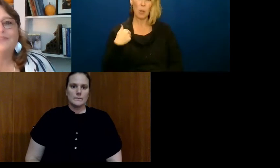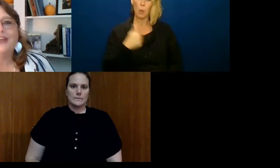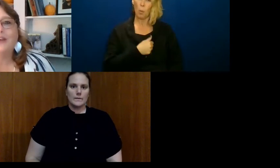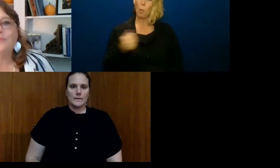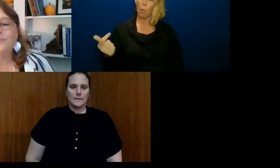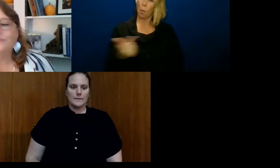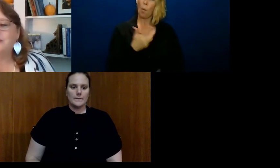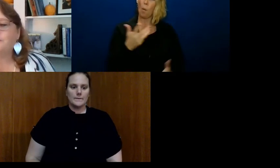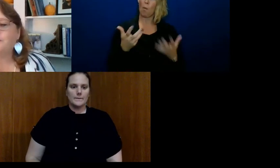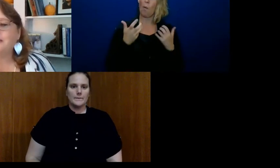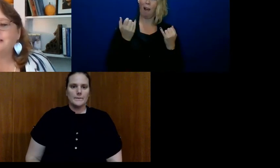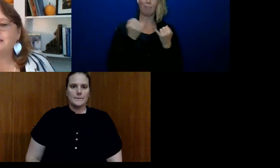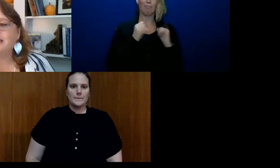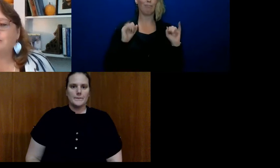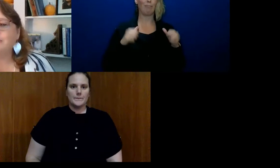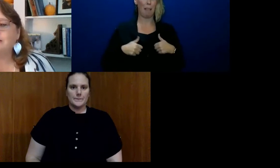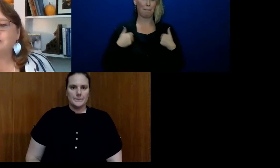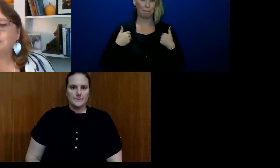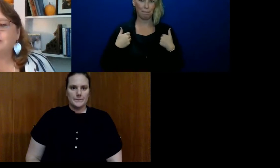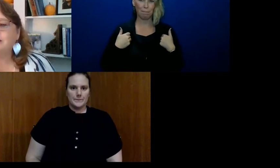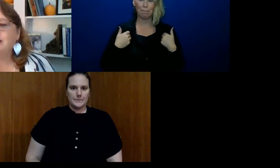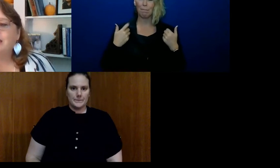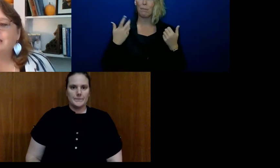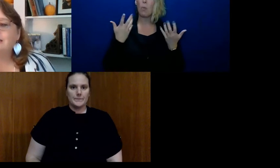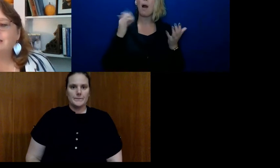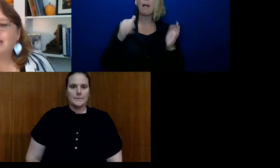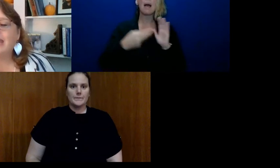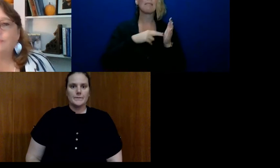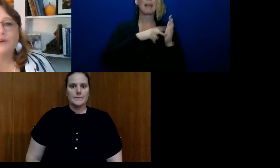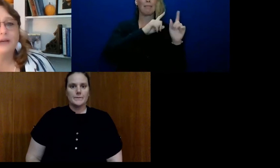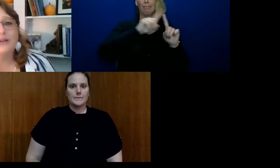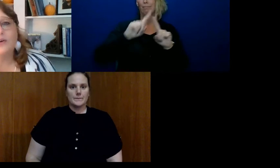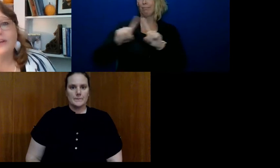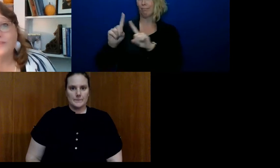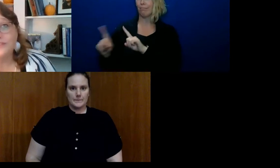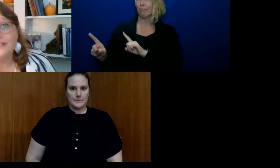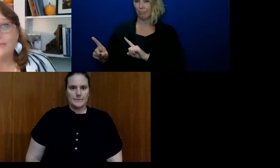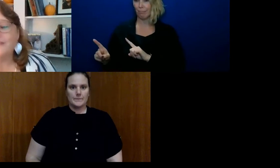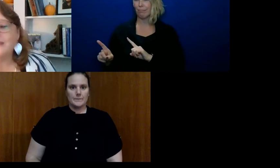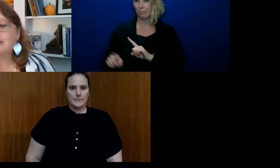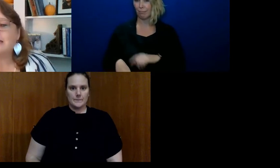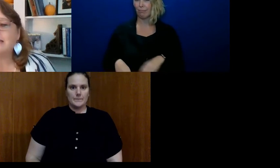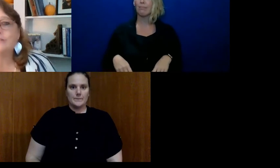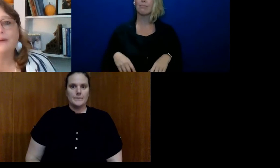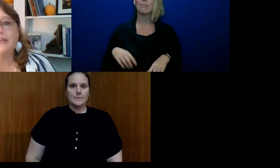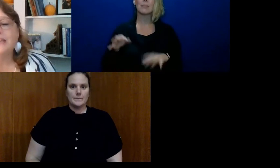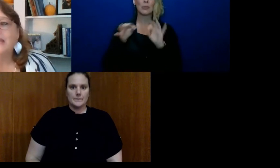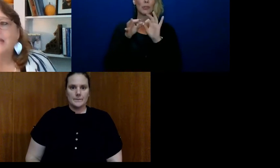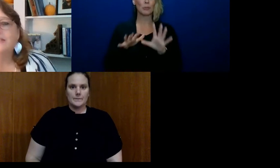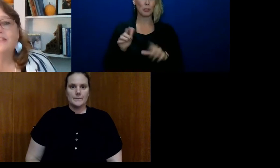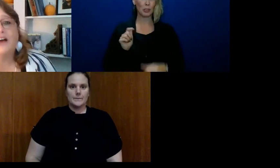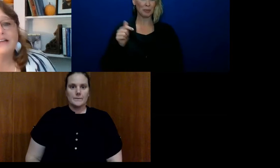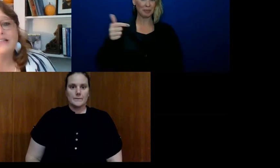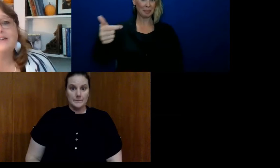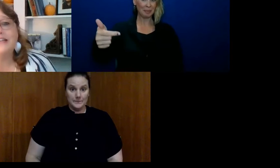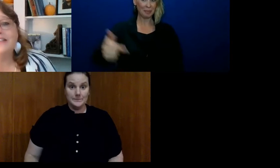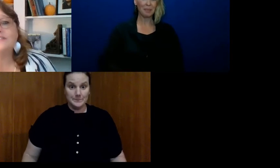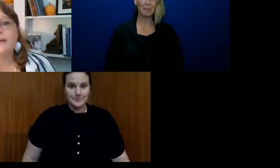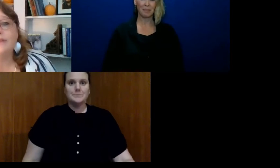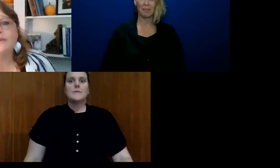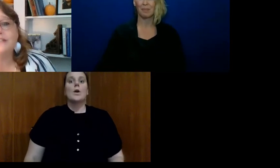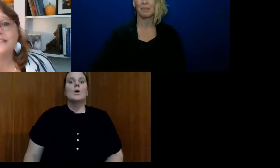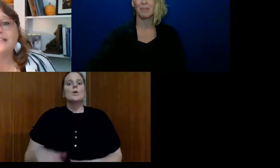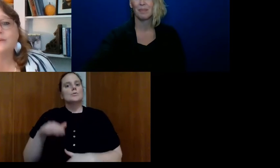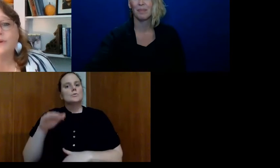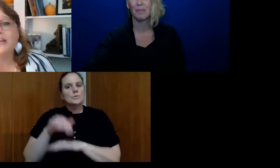life and the different things that that means to us. Tonight, we're going to be going over some of these things, but clearly